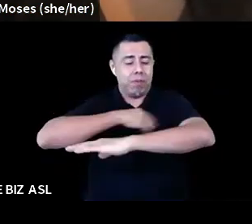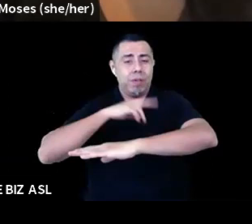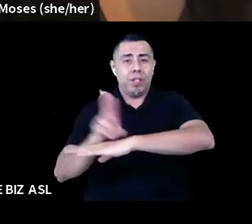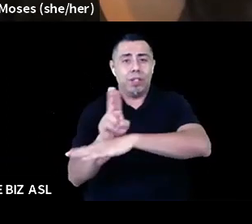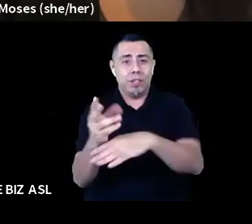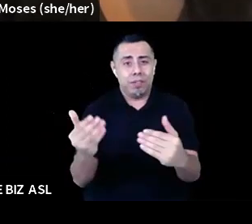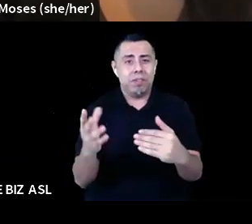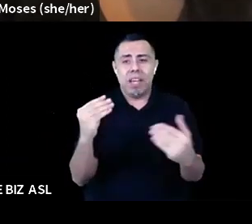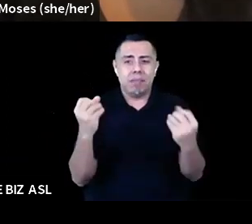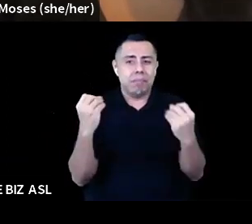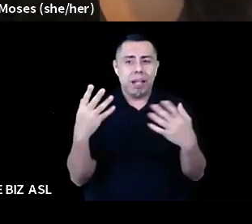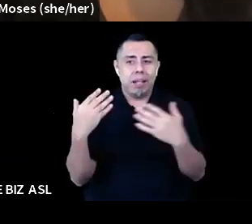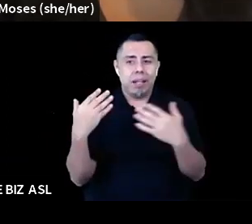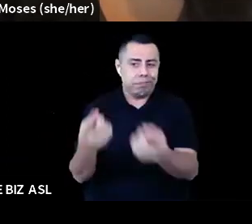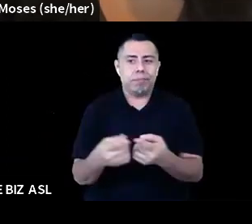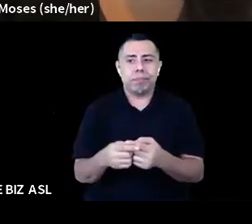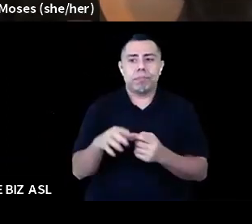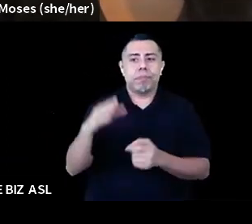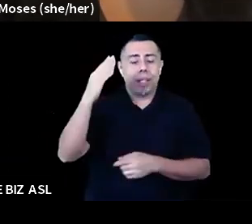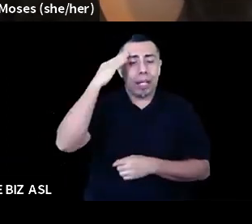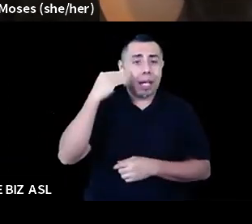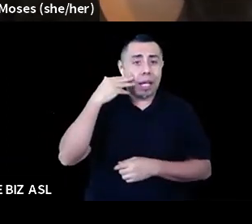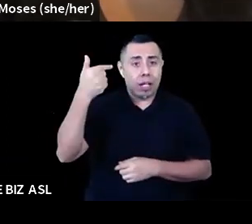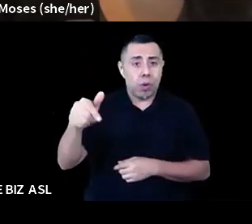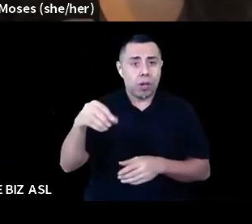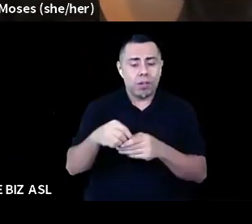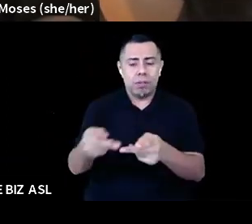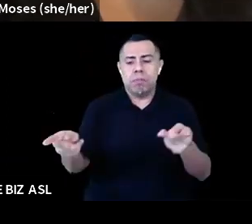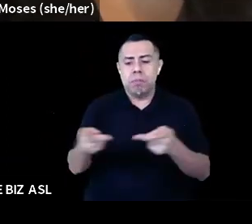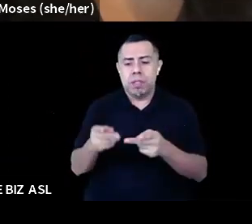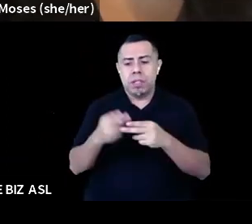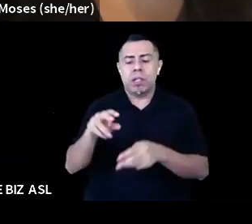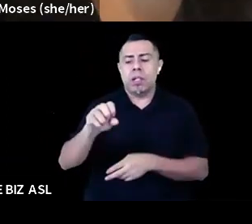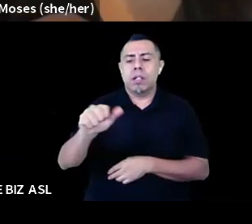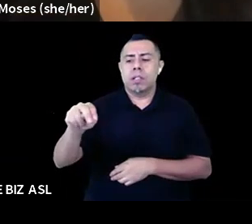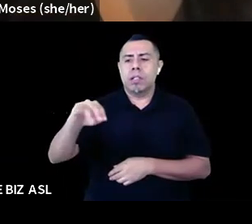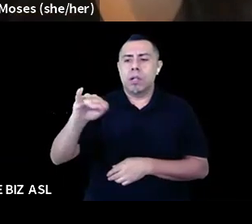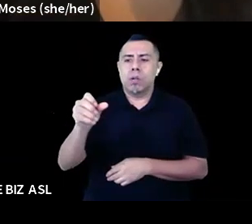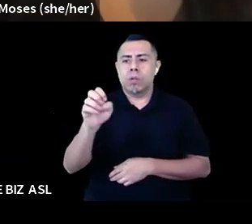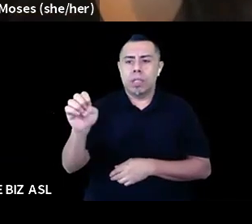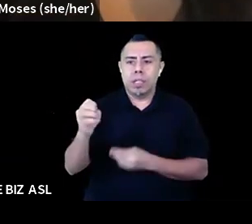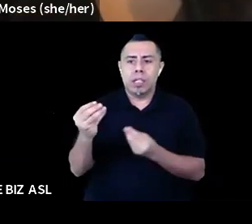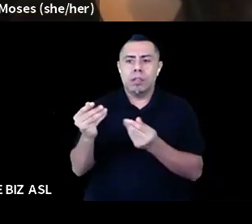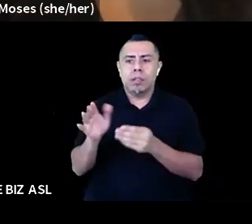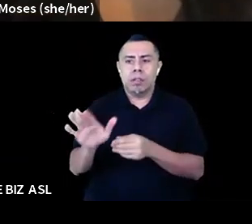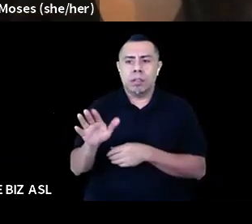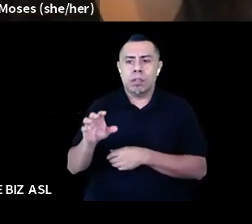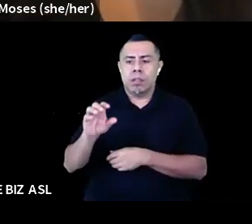is now called San Jose, California on the traditional lands of the Ohlone and Timian peoples. We acknowledge the lands Zoom